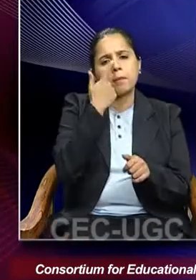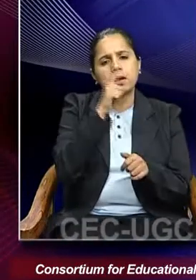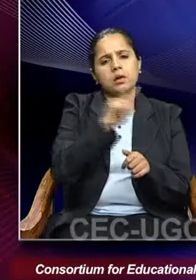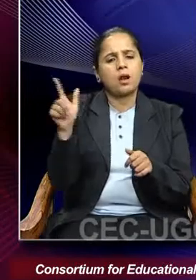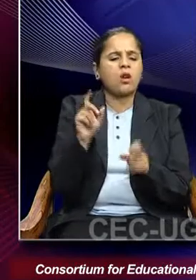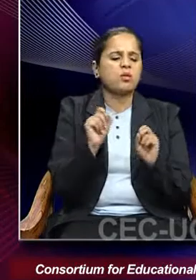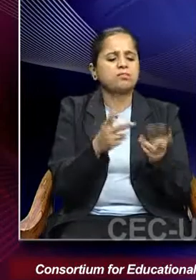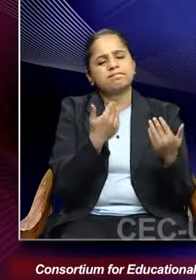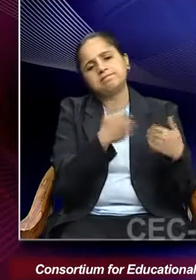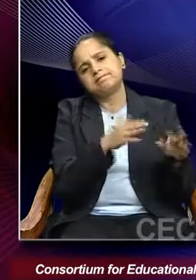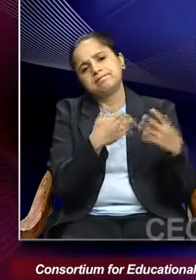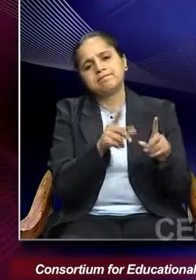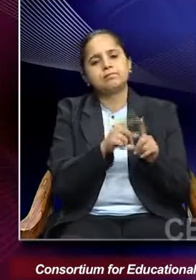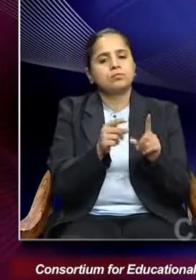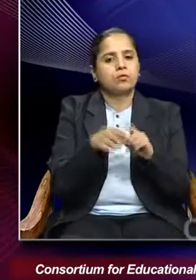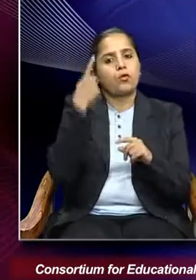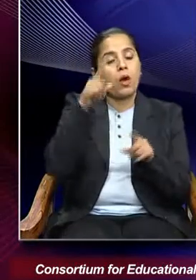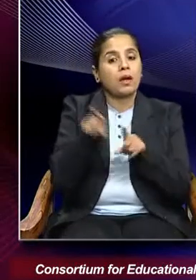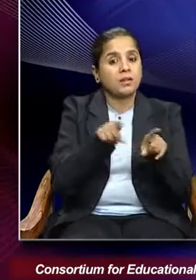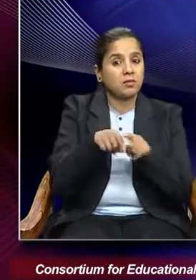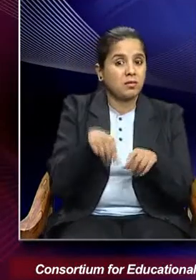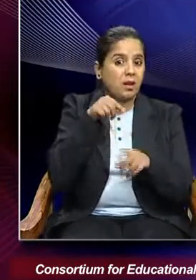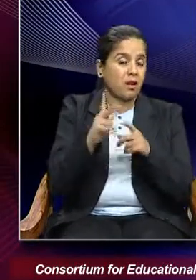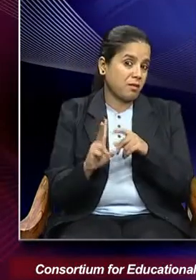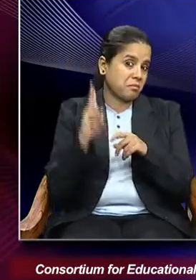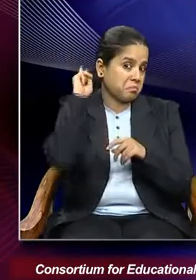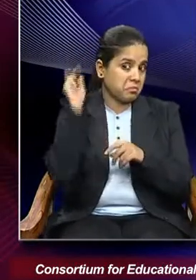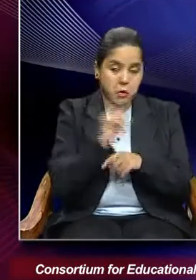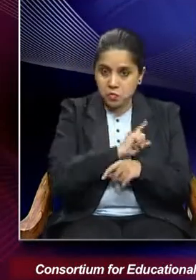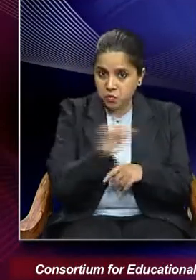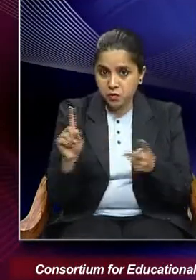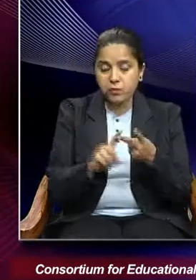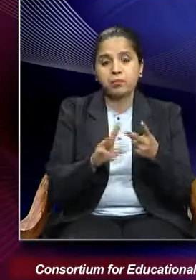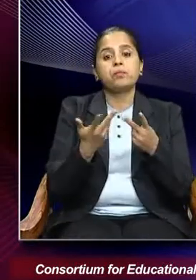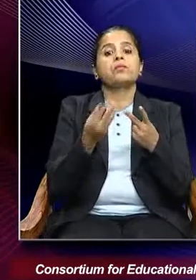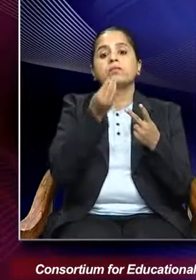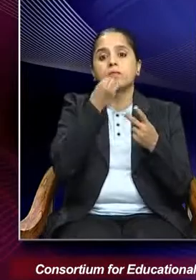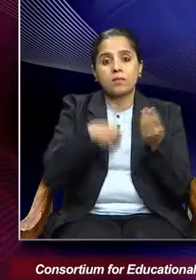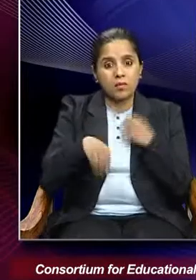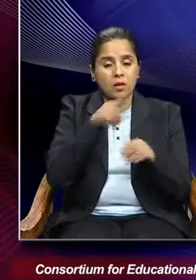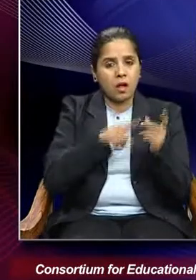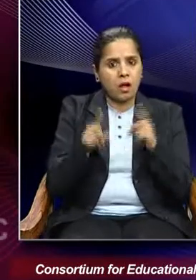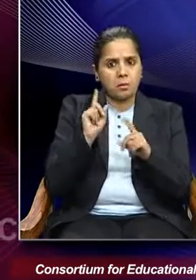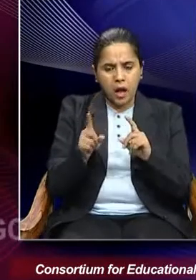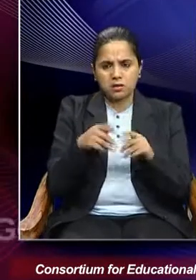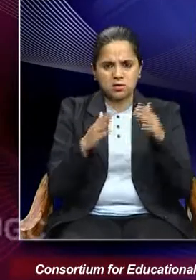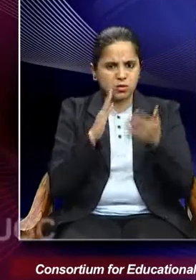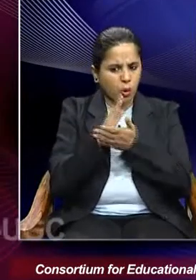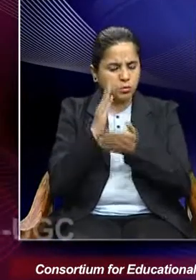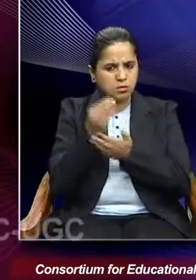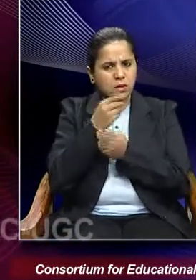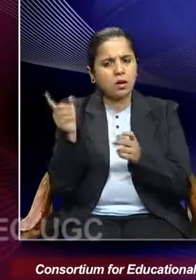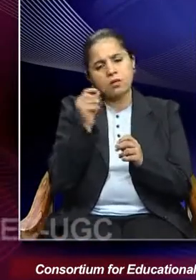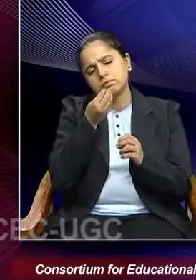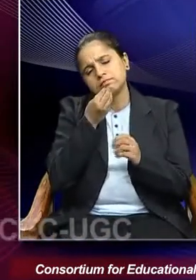widows. For example, shaving of hair or dietary restrictions. Haima Bhatti